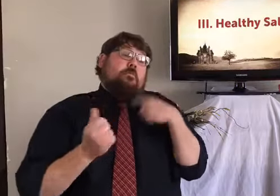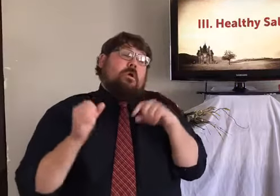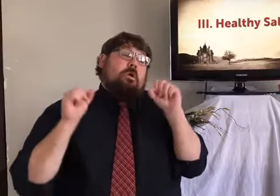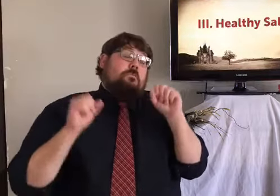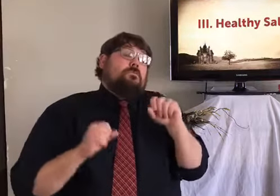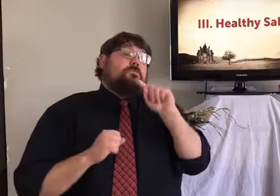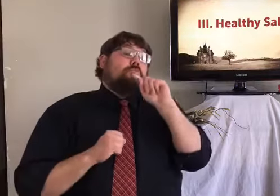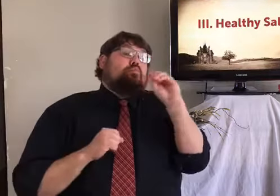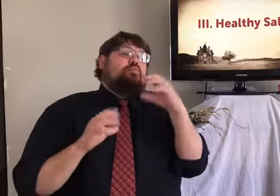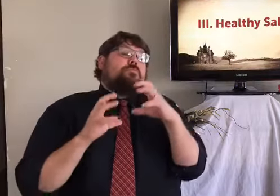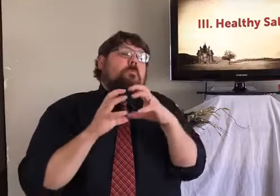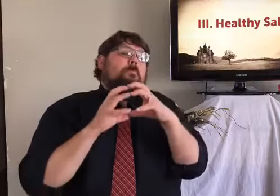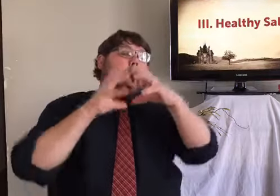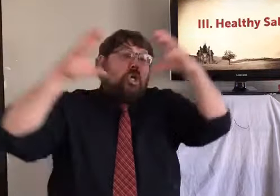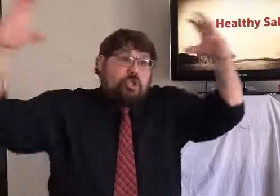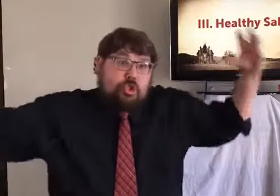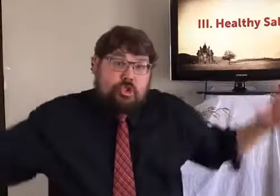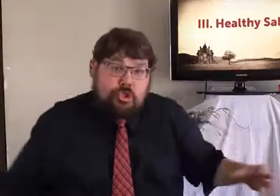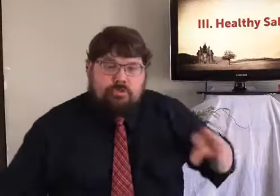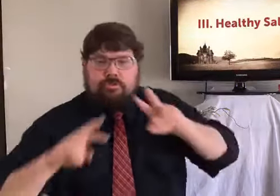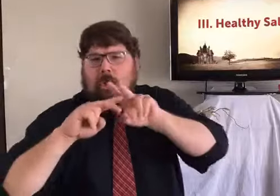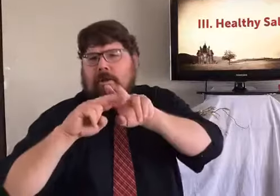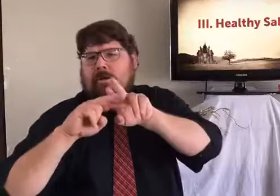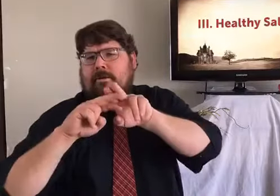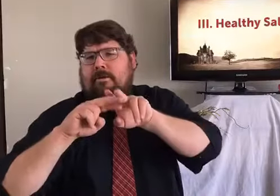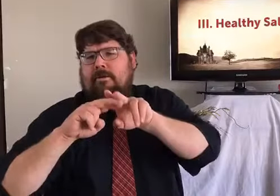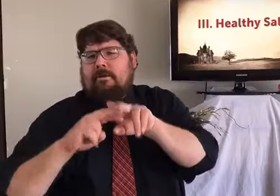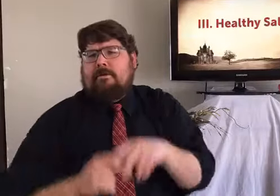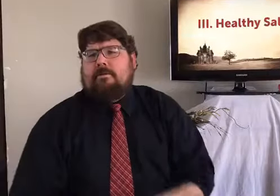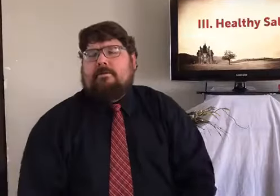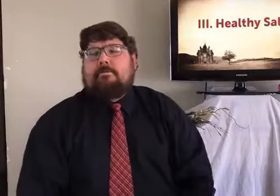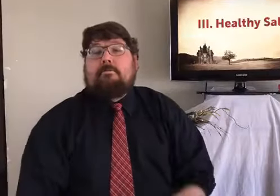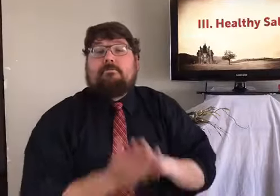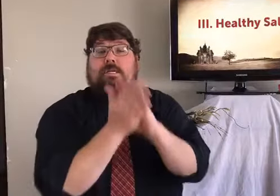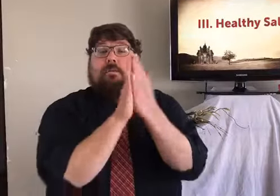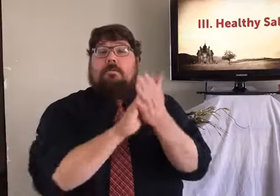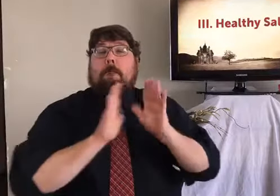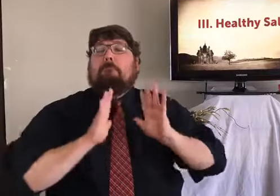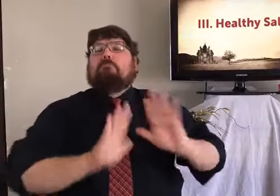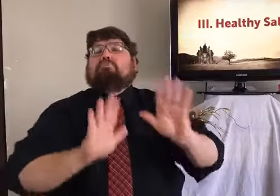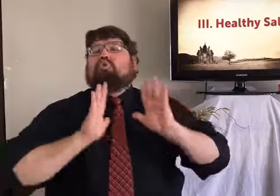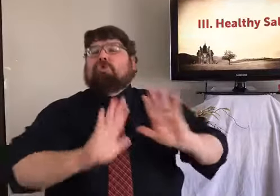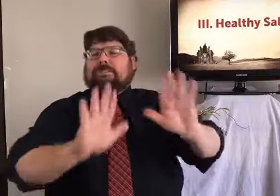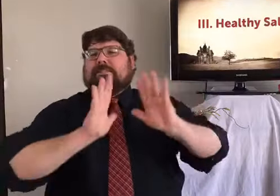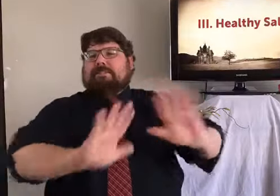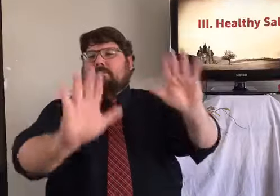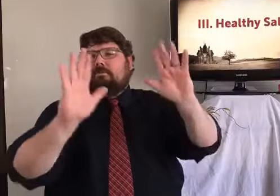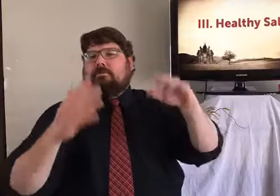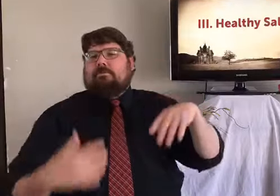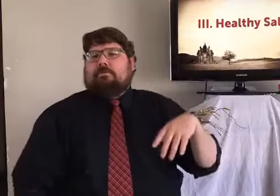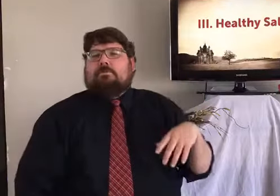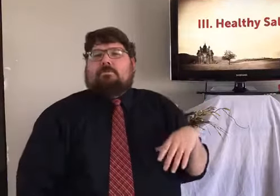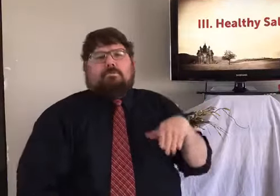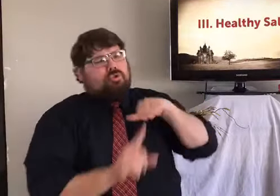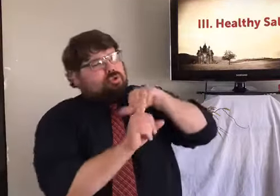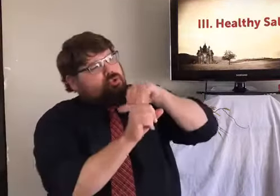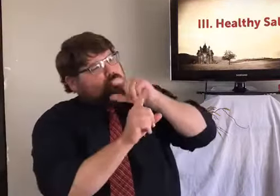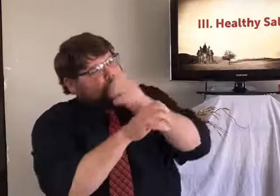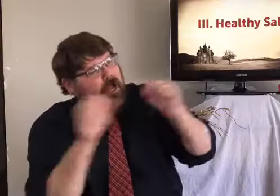When we lose our salt, sometimes we can have too much salt, right? That